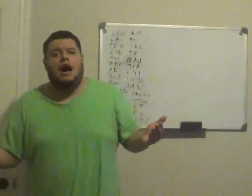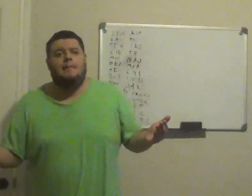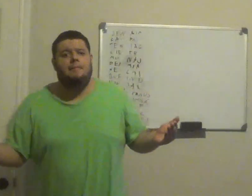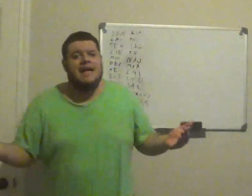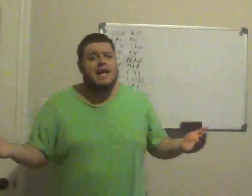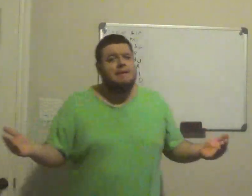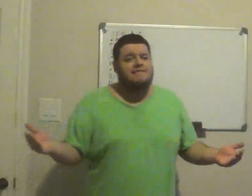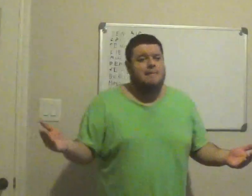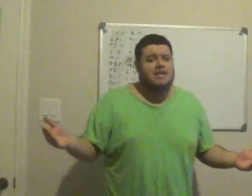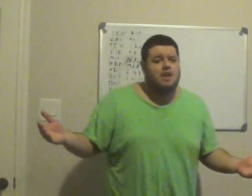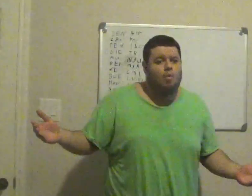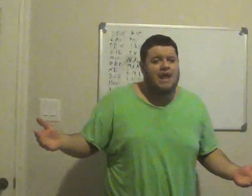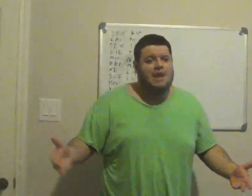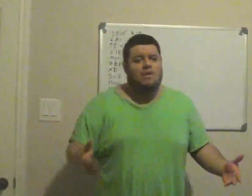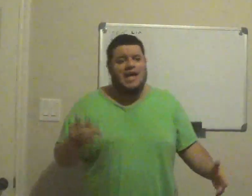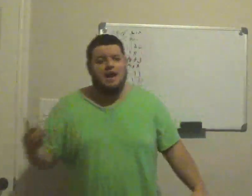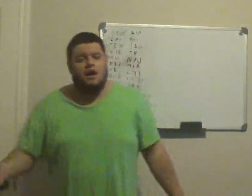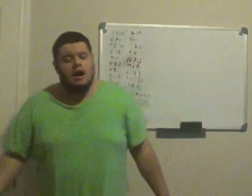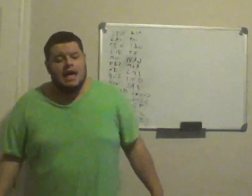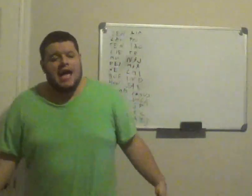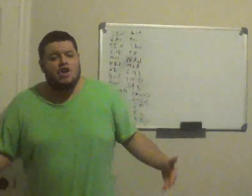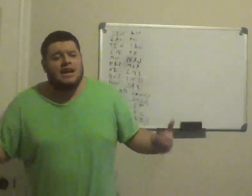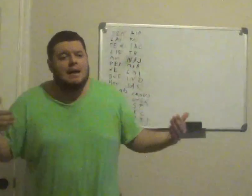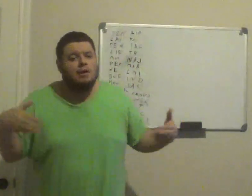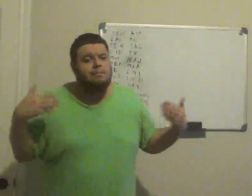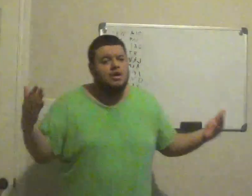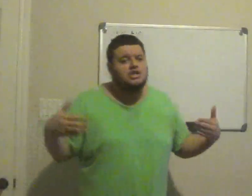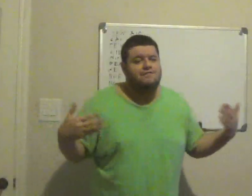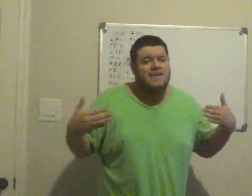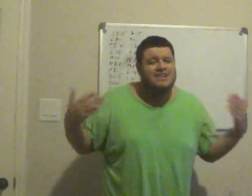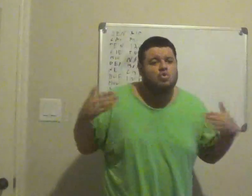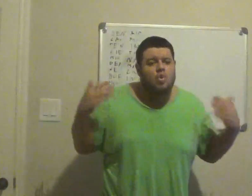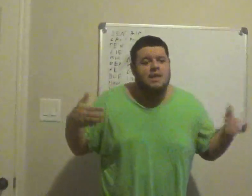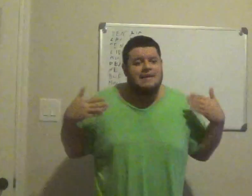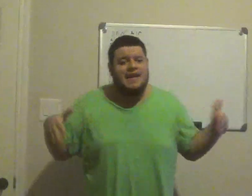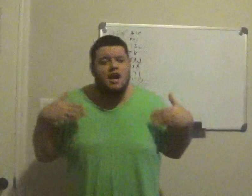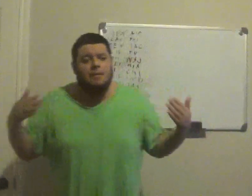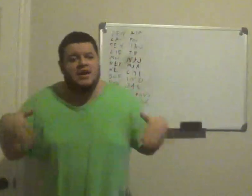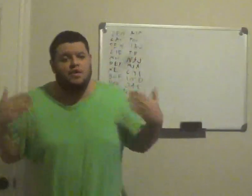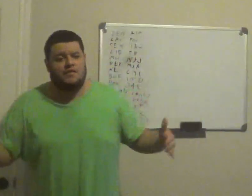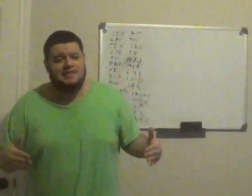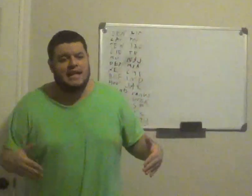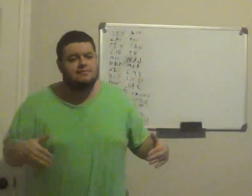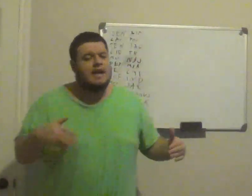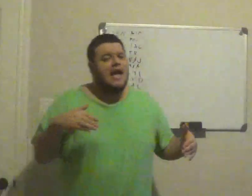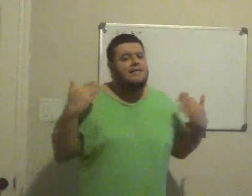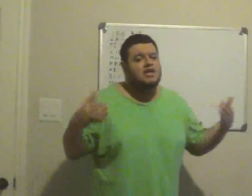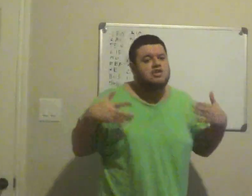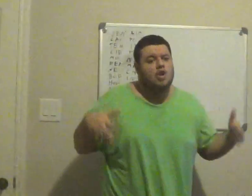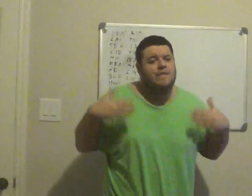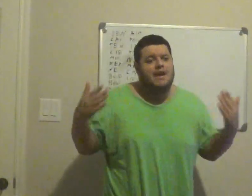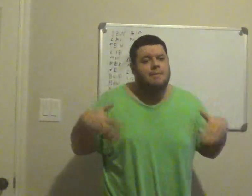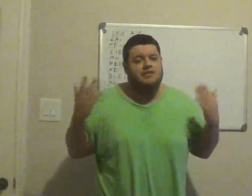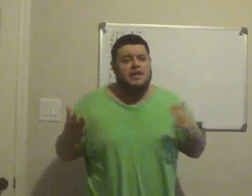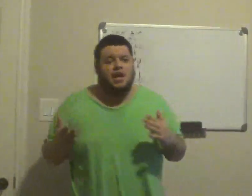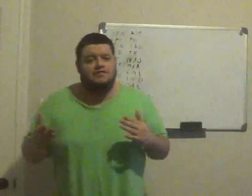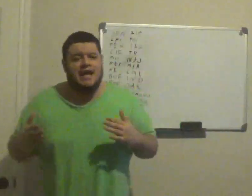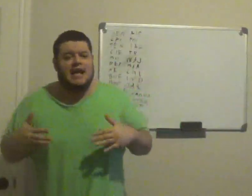a Miami fan, but you know what, I don't care, and you can have a bunch of fans who don't even care about neither of the teams, and they're just going there because they're in Las Vegas,